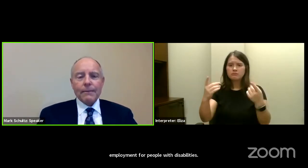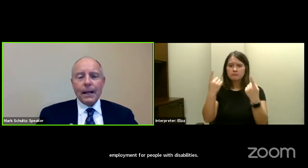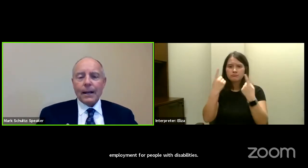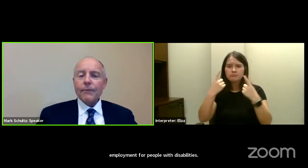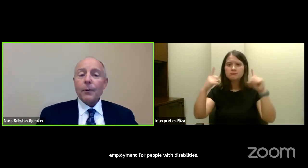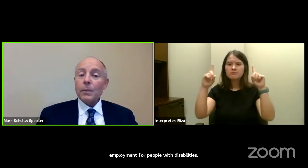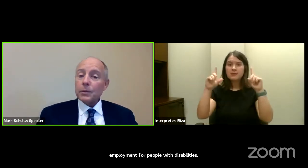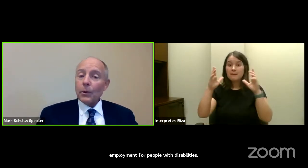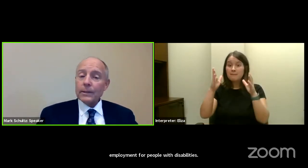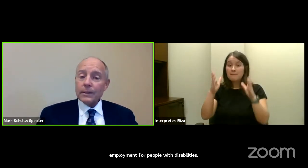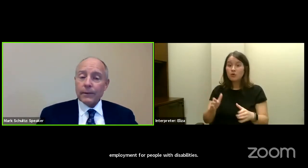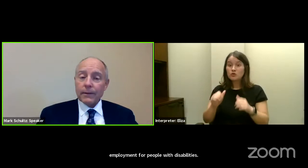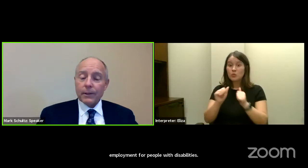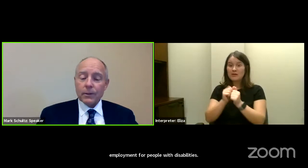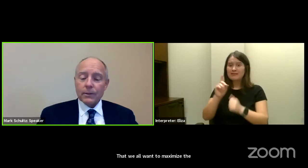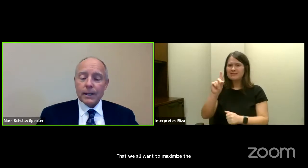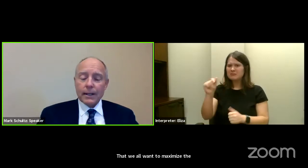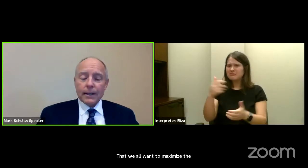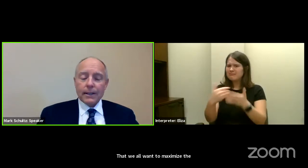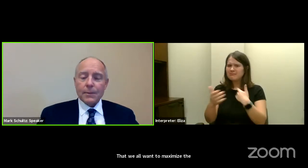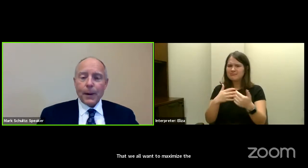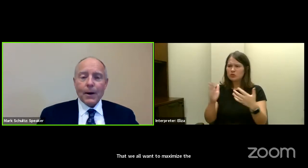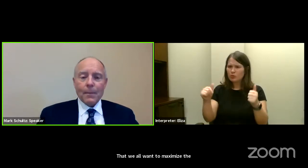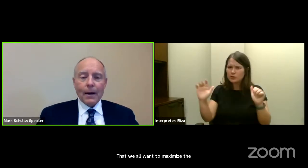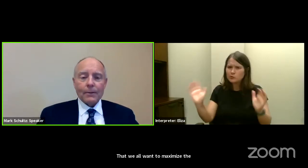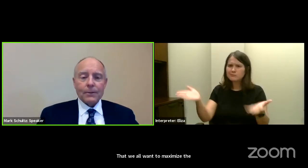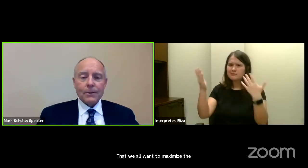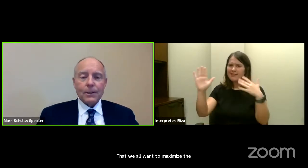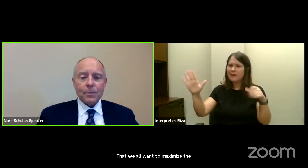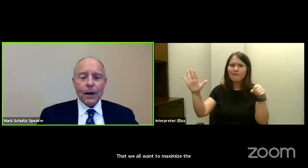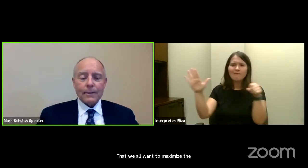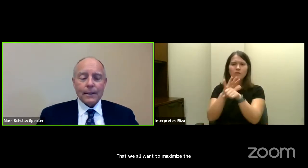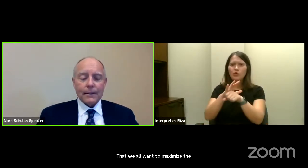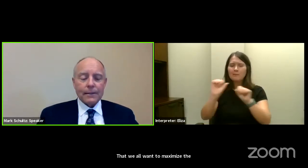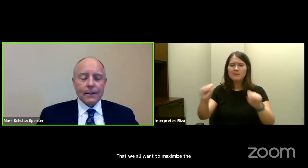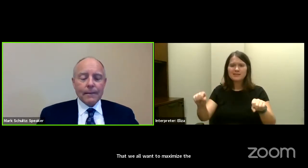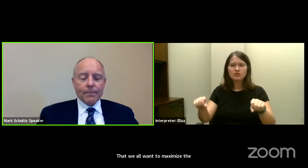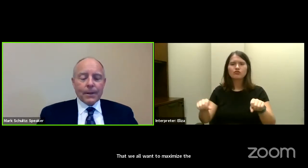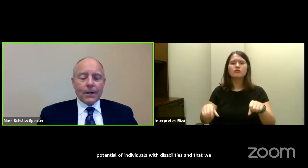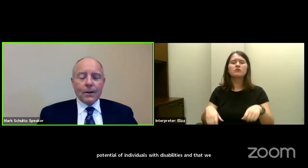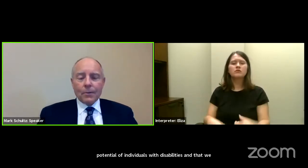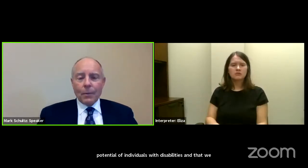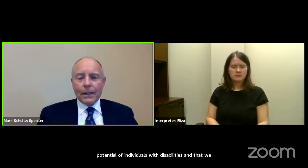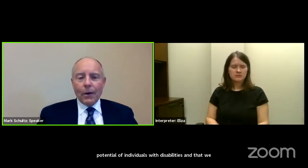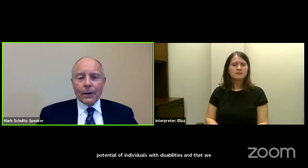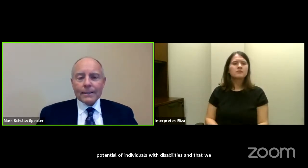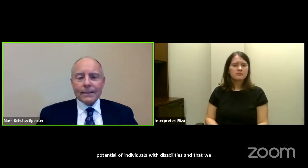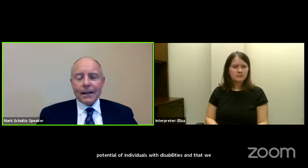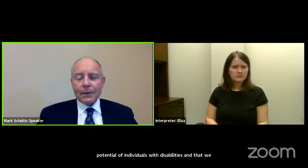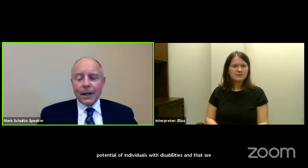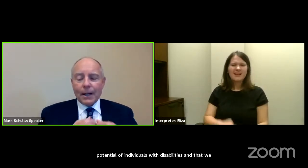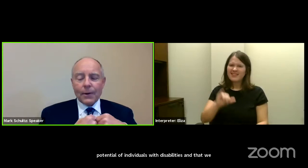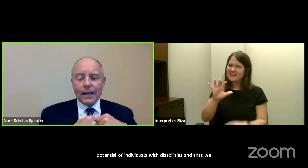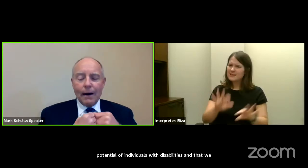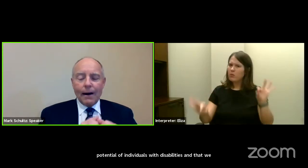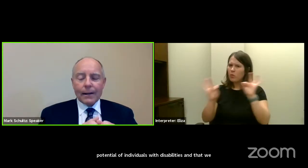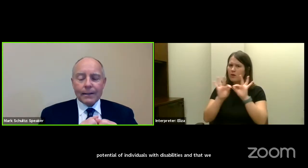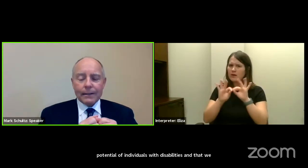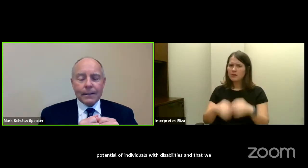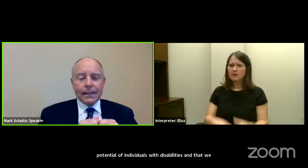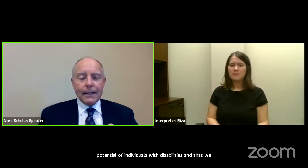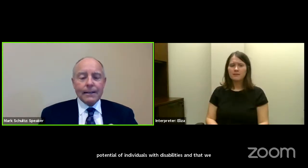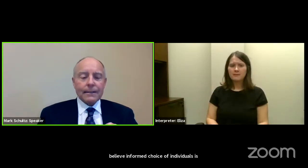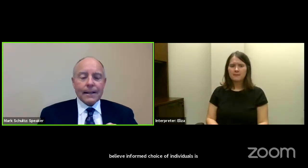that we believe that informed choice of individuals is paramount to this process. What we don't necessarily agree